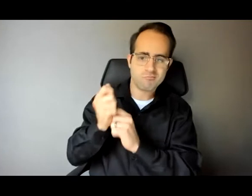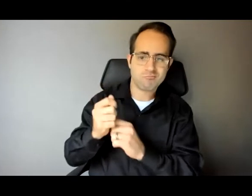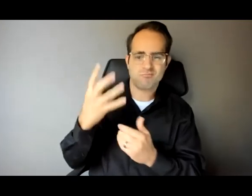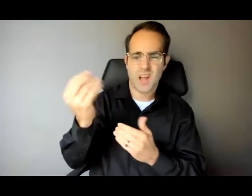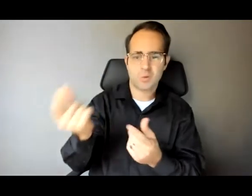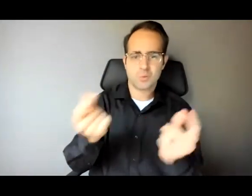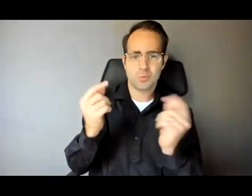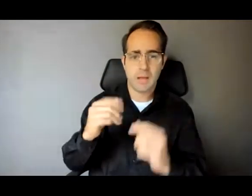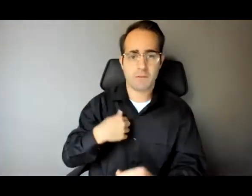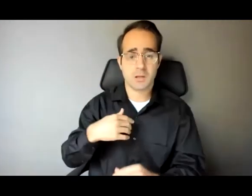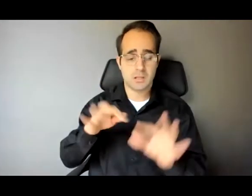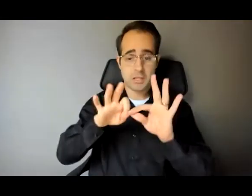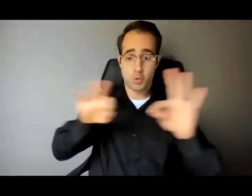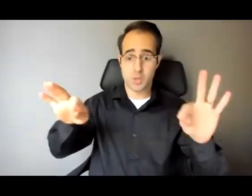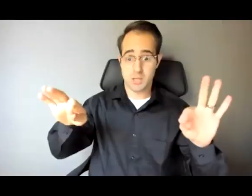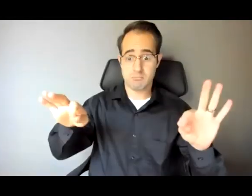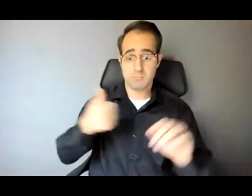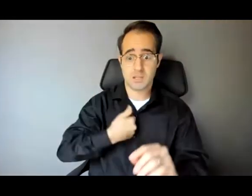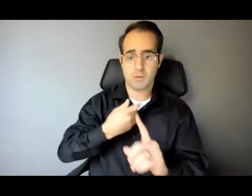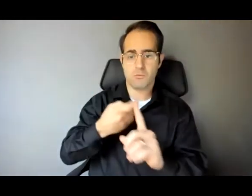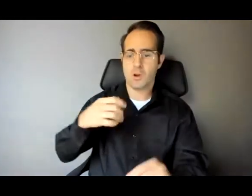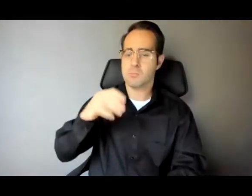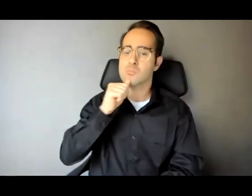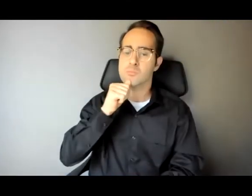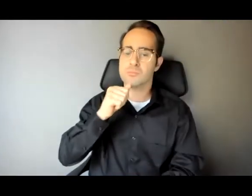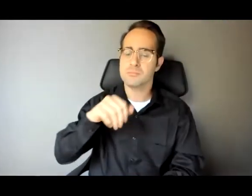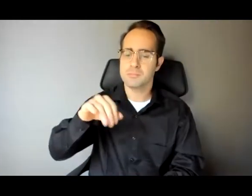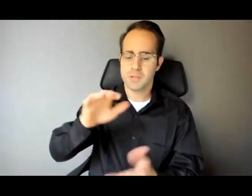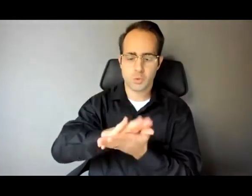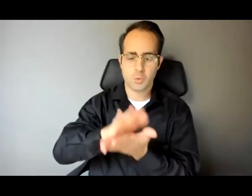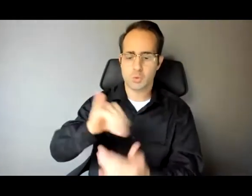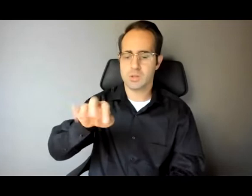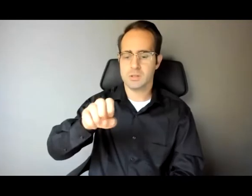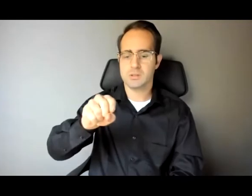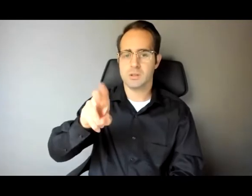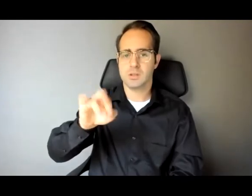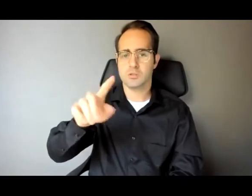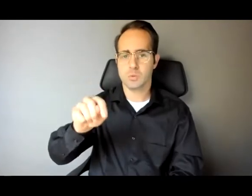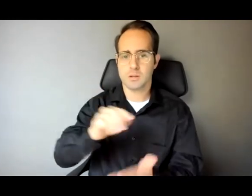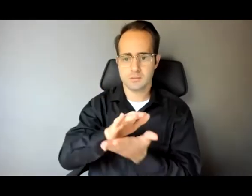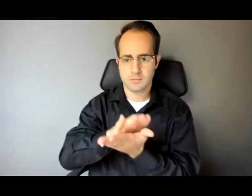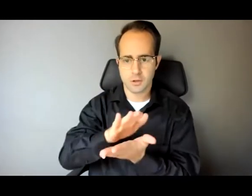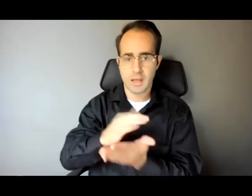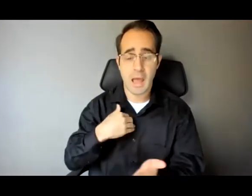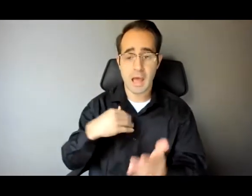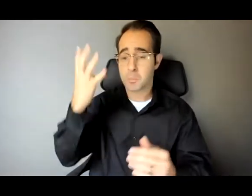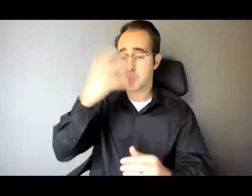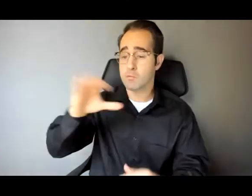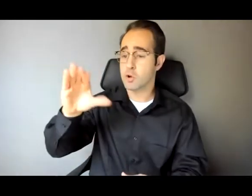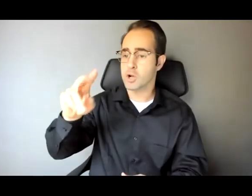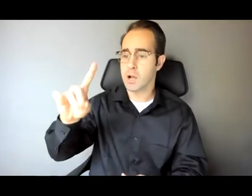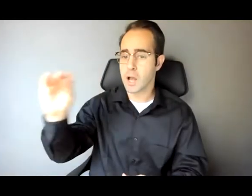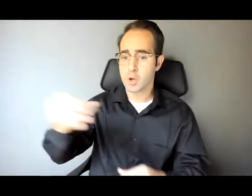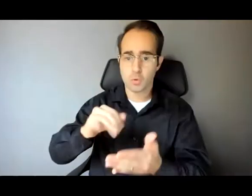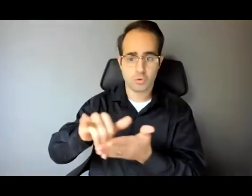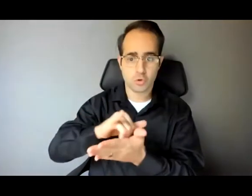New York. I live in a beautiful condo in New York City. I have a second home in Savannah and a vacation home in Tybee Island